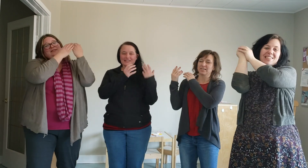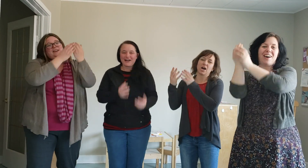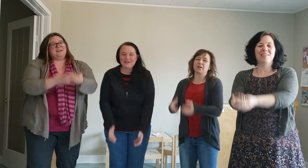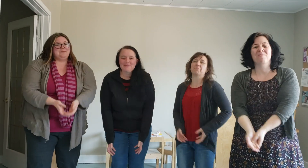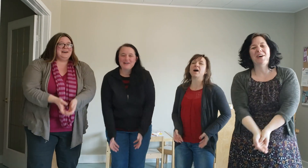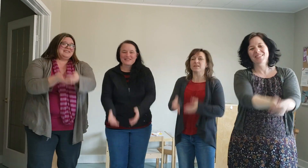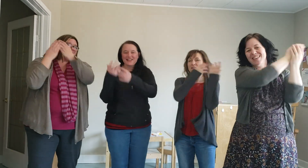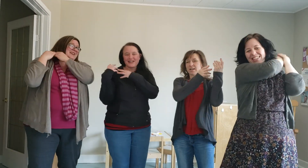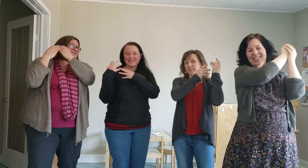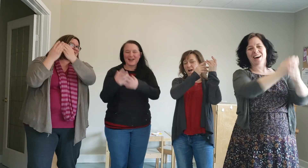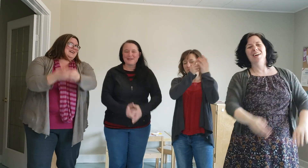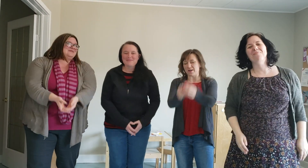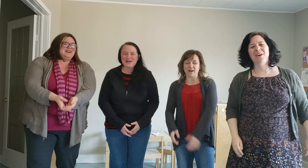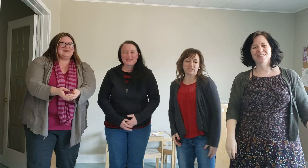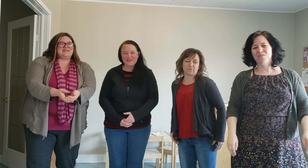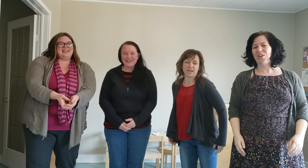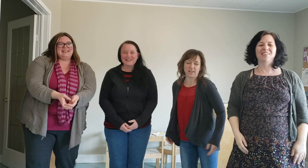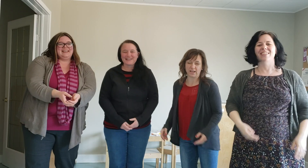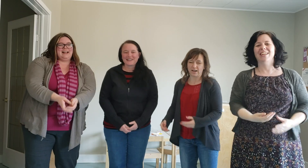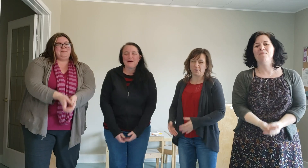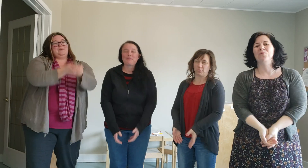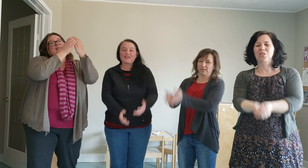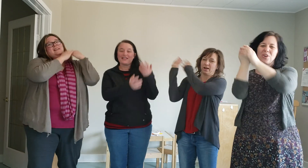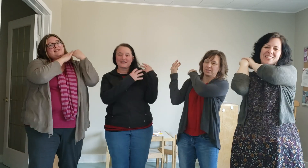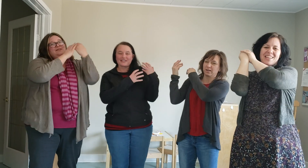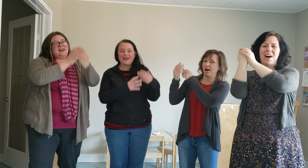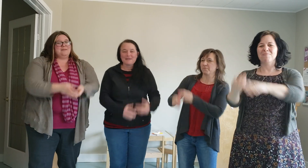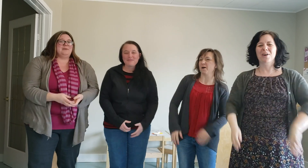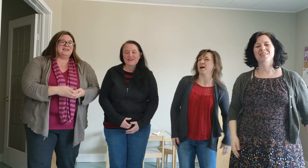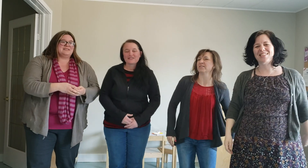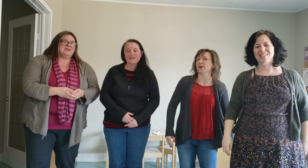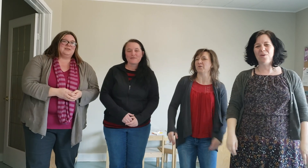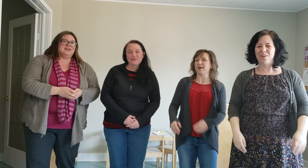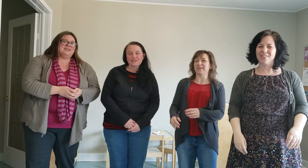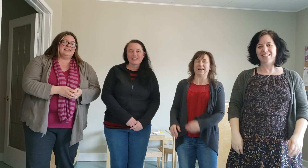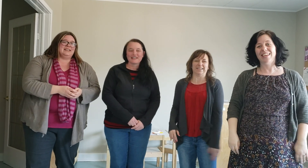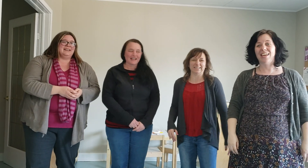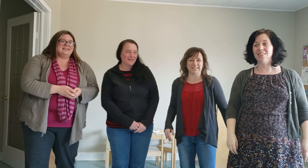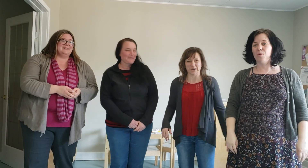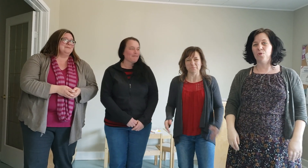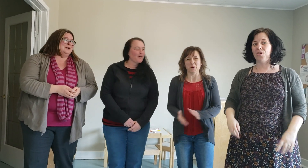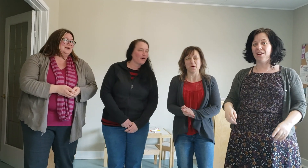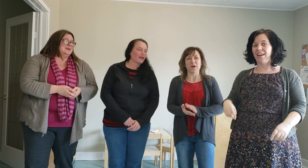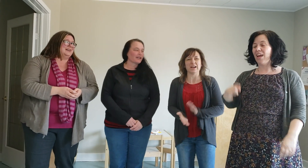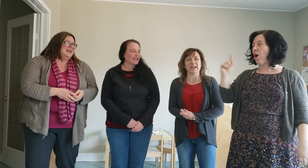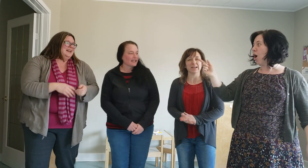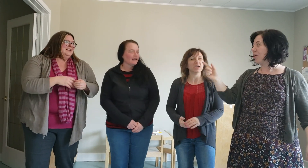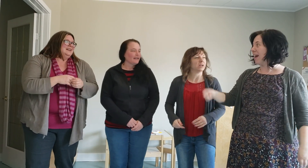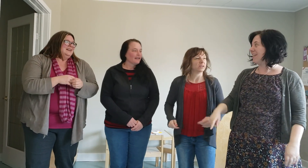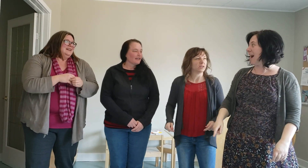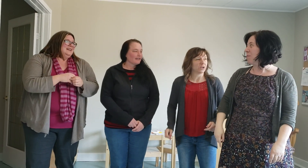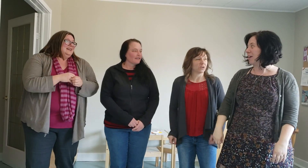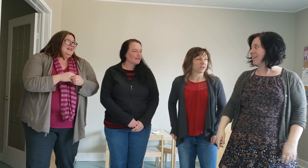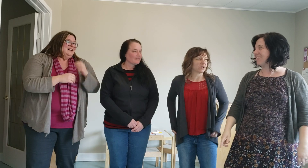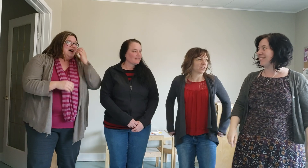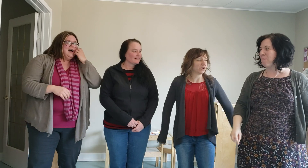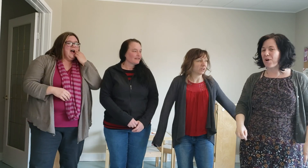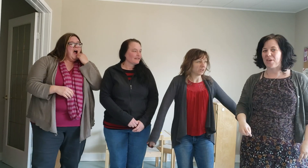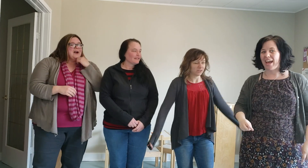of cotton balls, lots of cotton balls, fill it up with lots of cotton balls, so early in the morning. Okay, now we're going to step on the